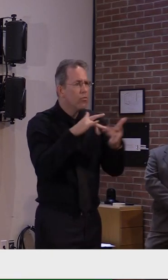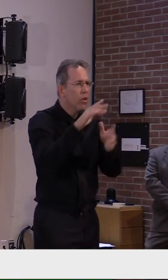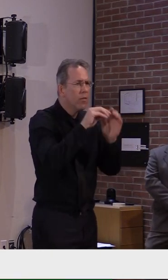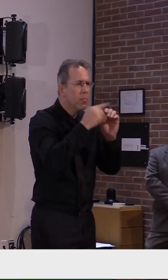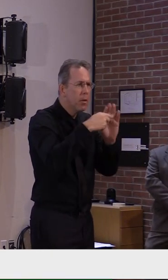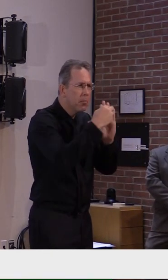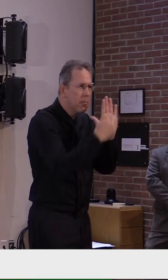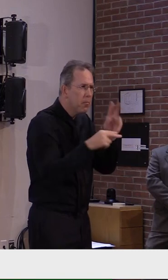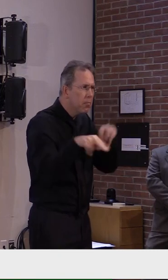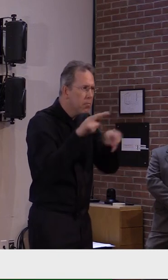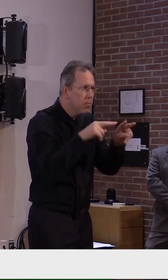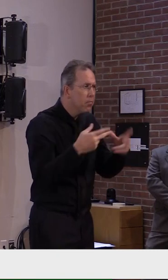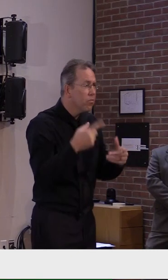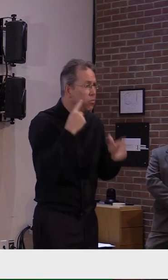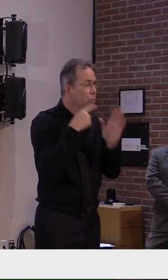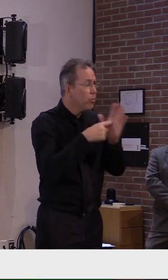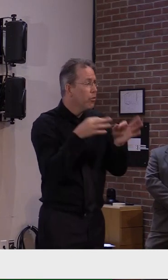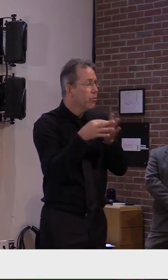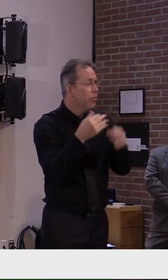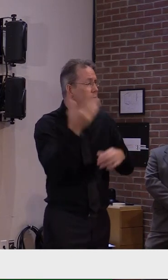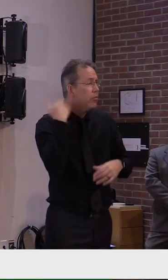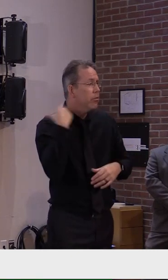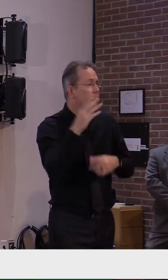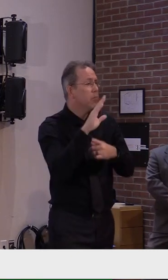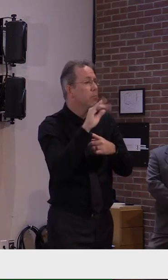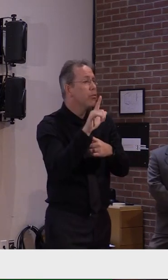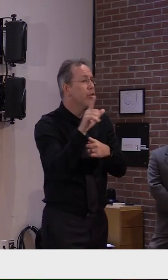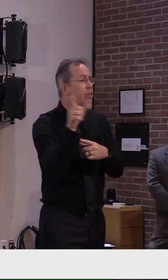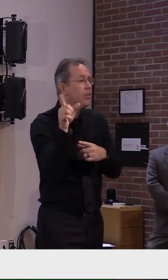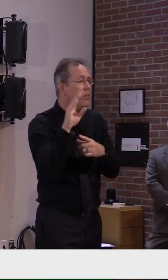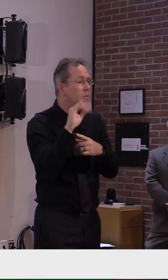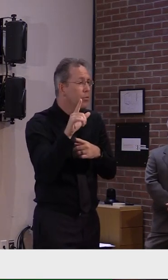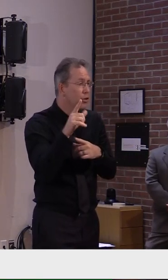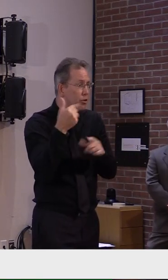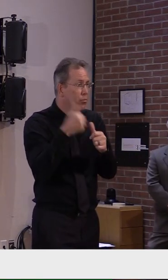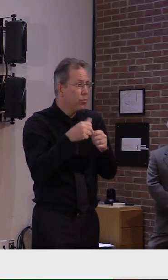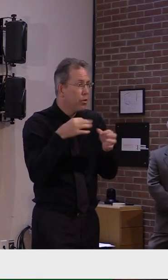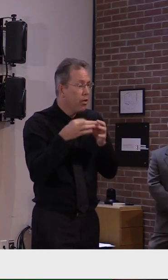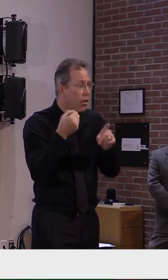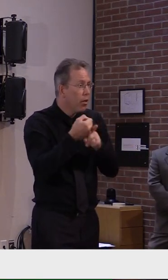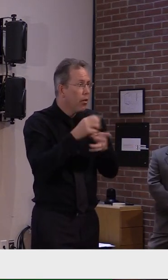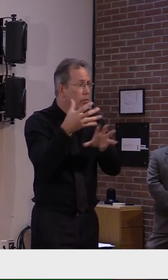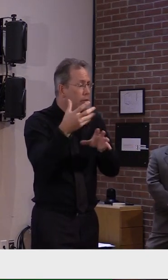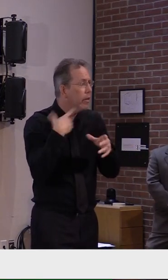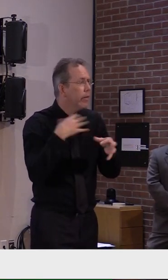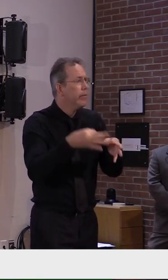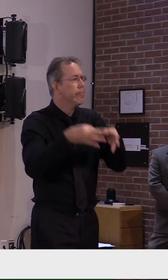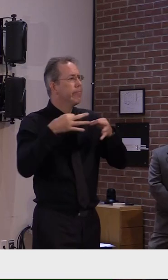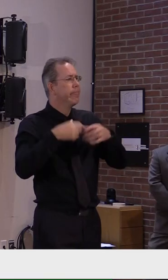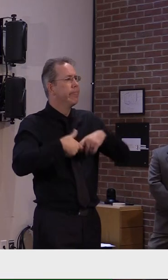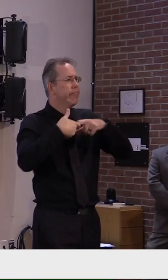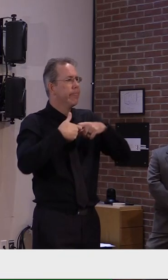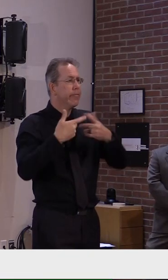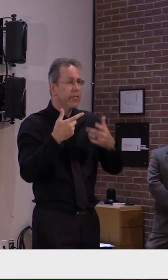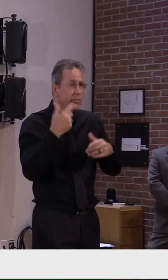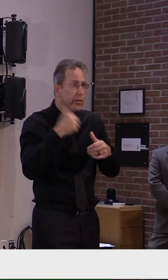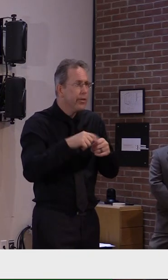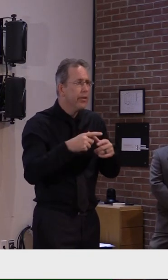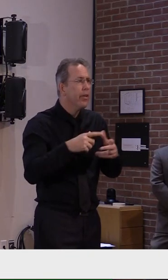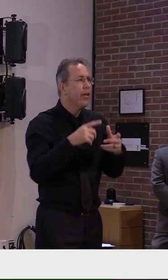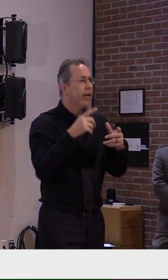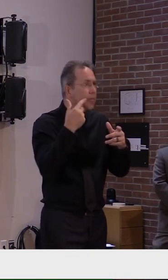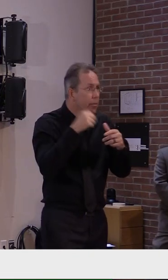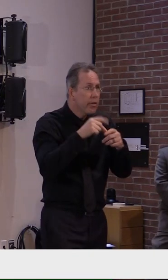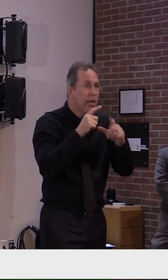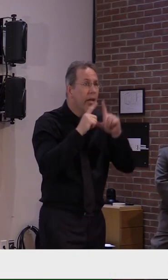well. So if we're, um, and we're urging, uh, those, uh, folks in, uh, Washington County and Orange County, uh, to,